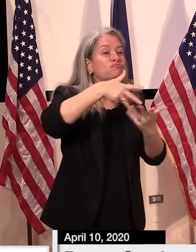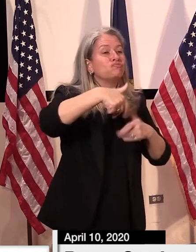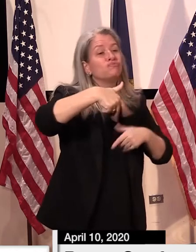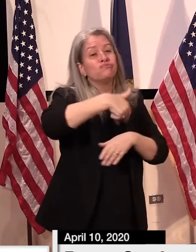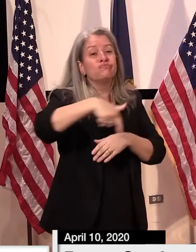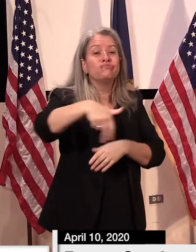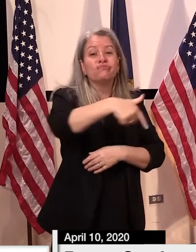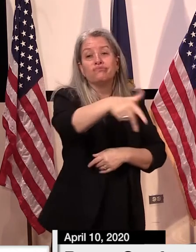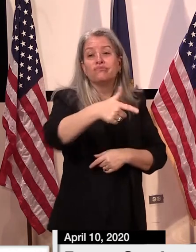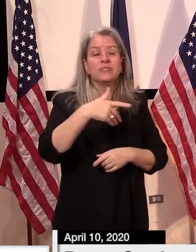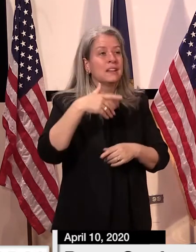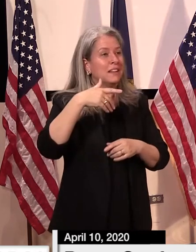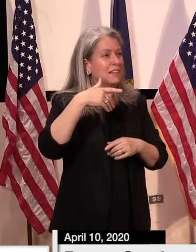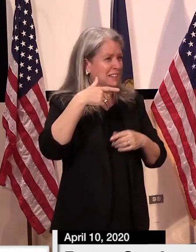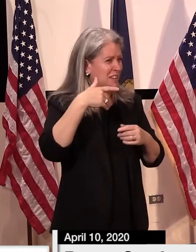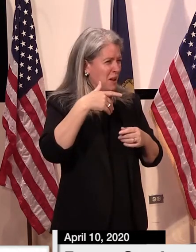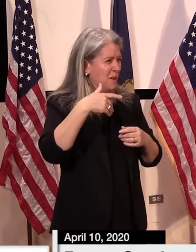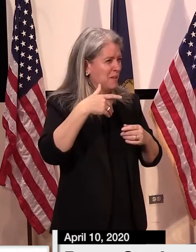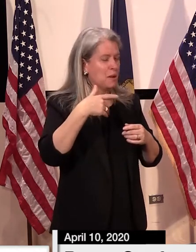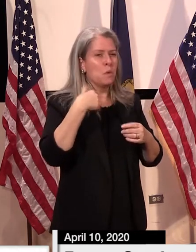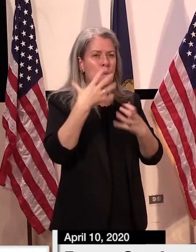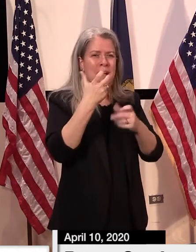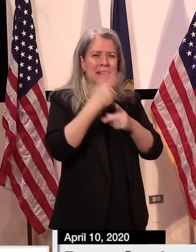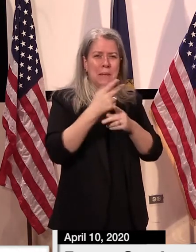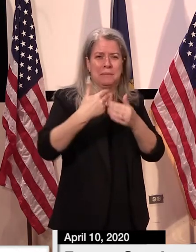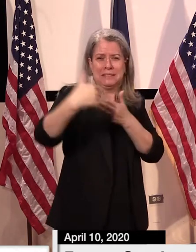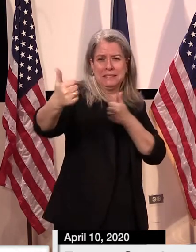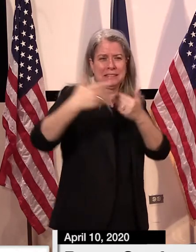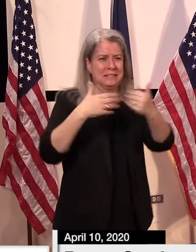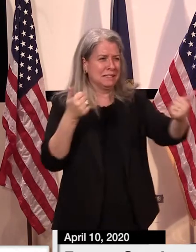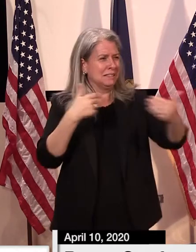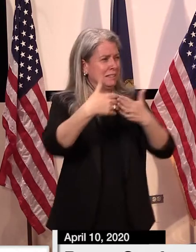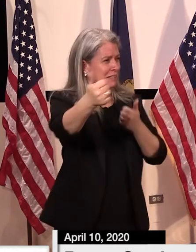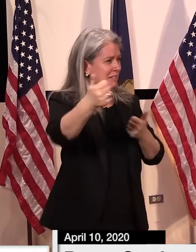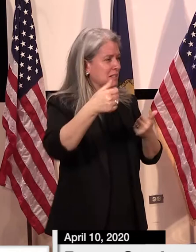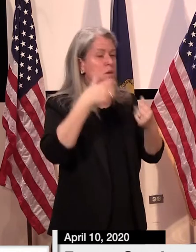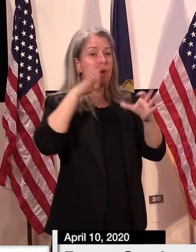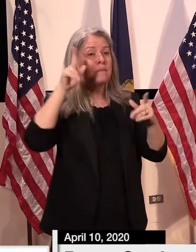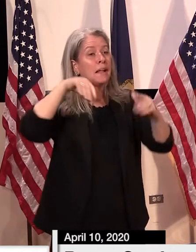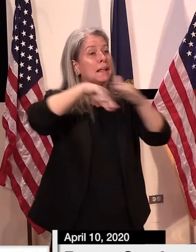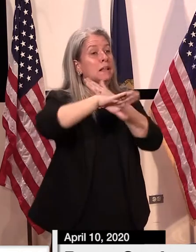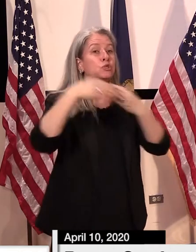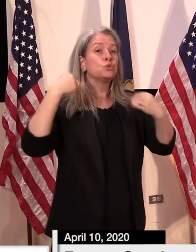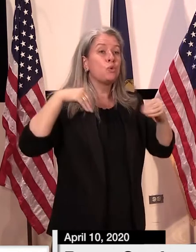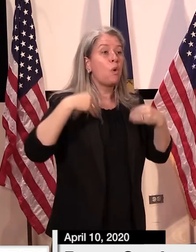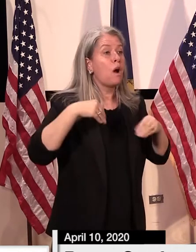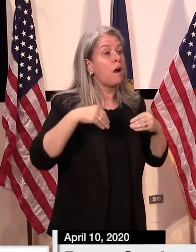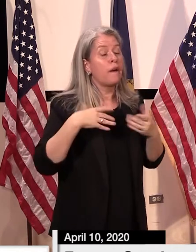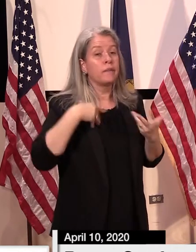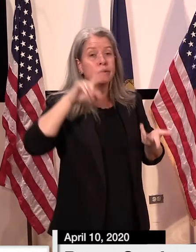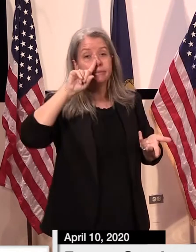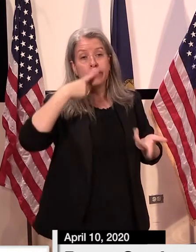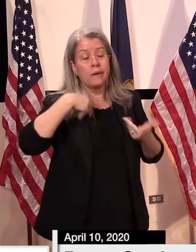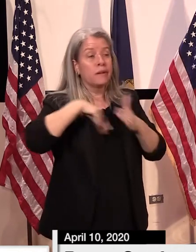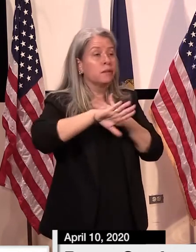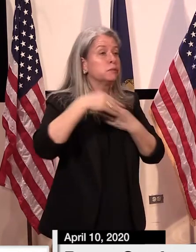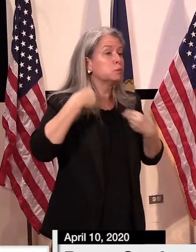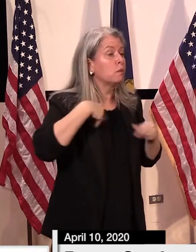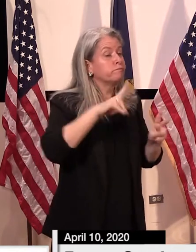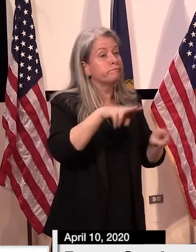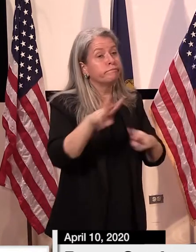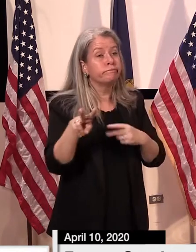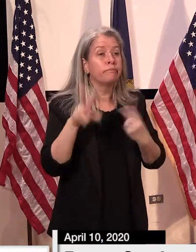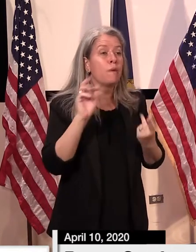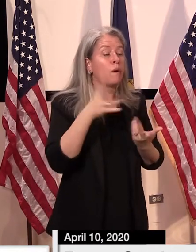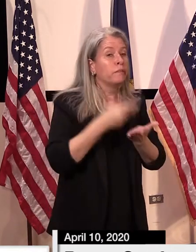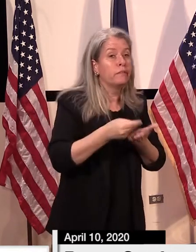We're trying to social distance and so that we don't want to create a forum where they come into the store. But I would advocate, and